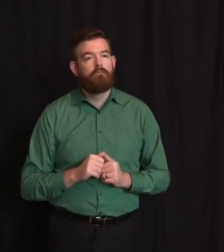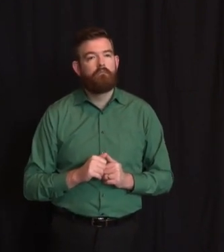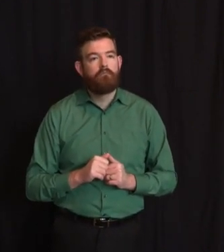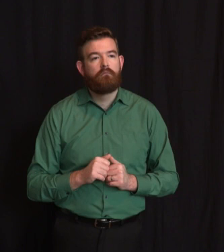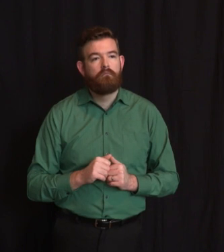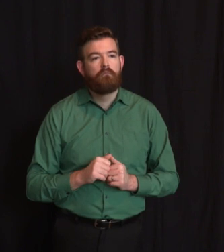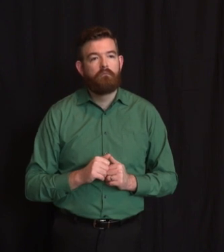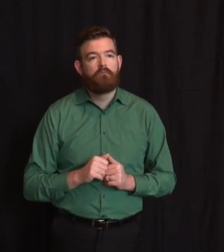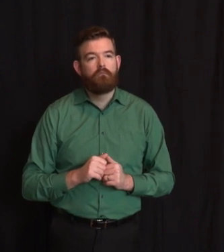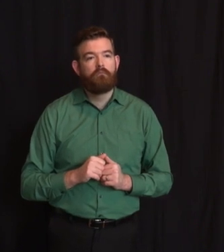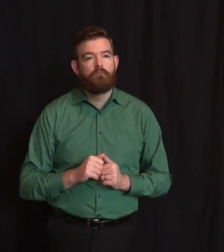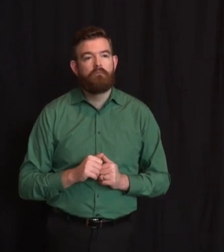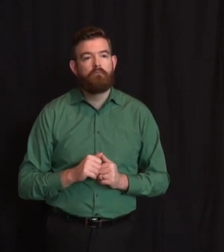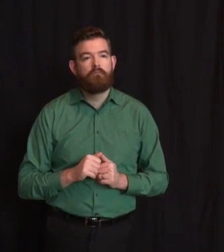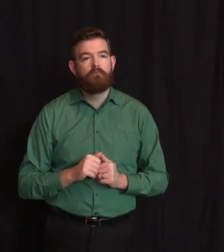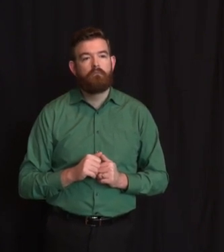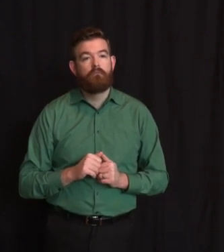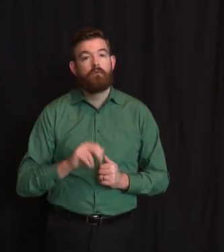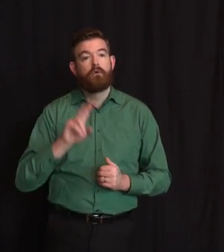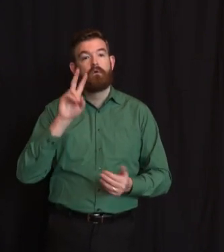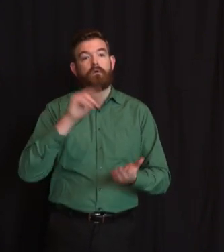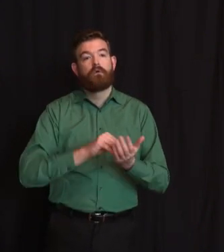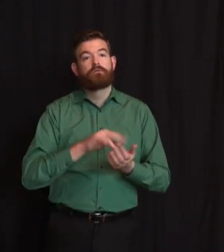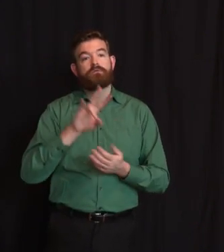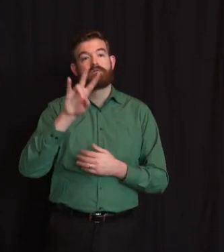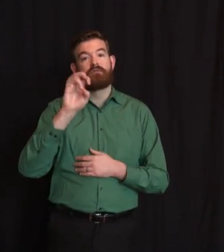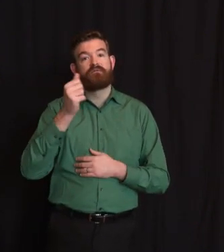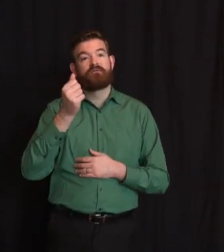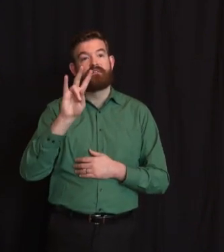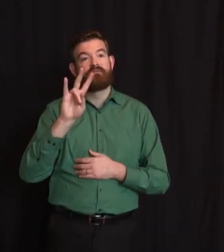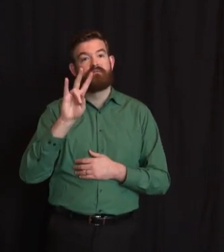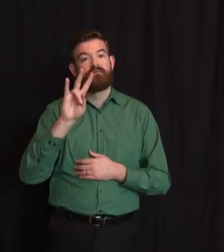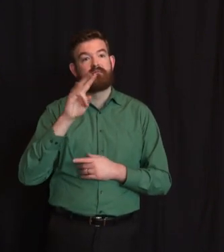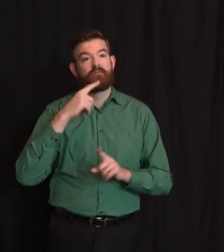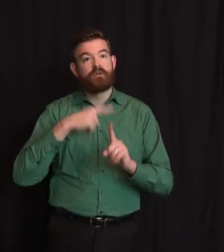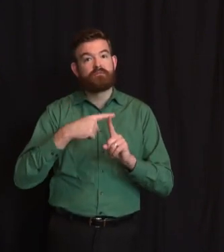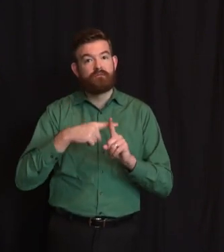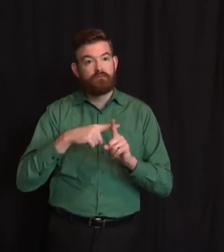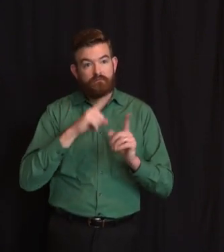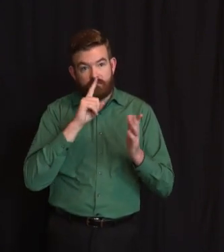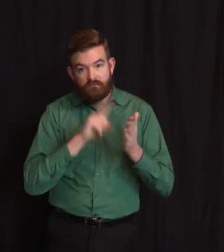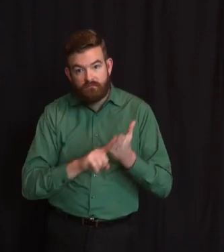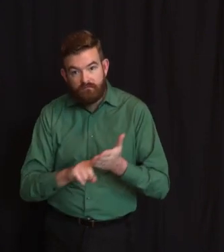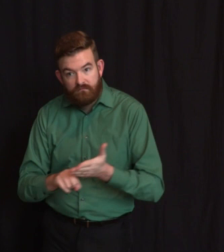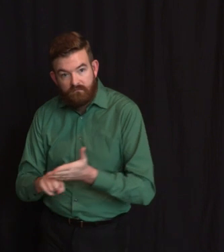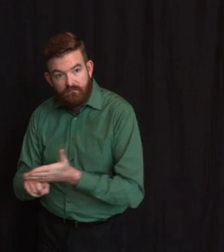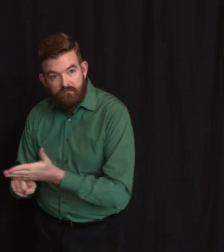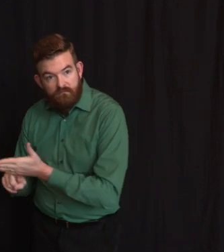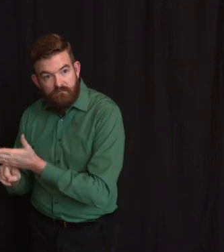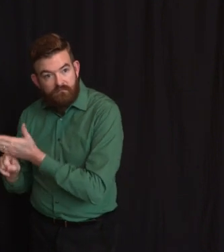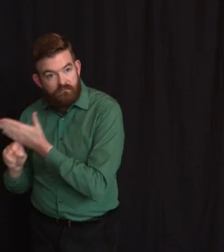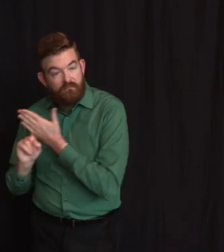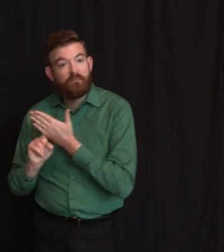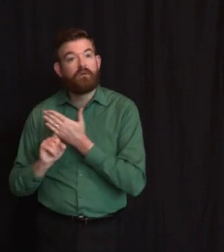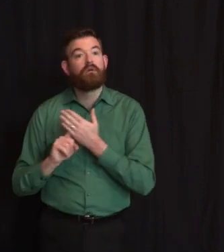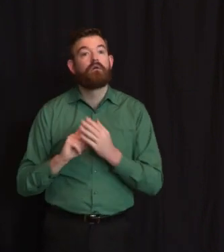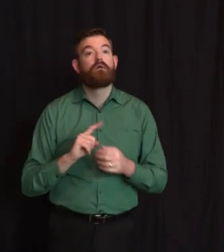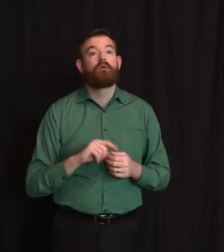cases that we've investigated totally, 50.3% are white, 22.3% are